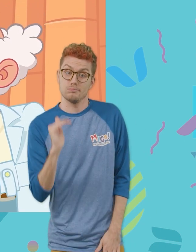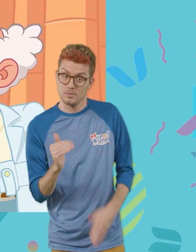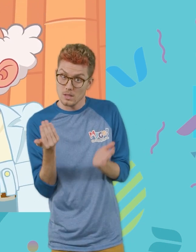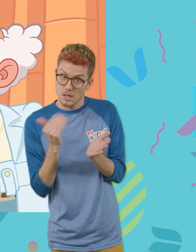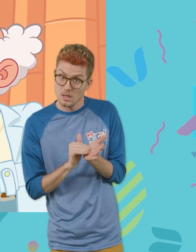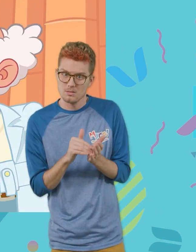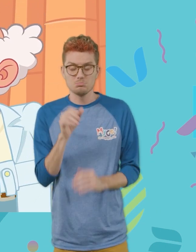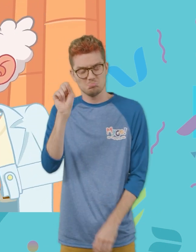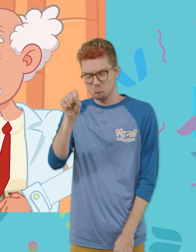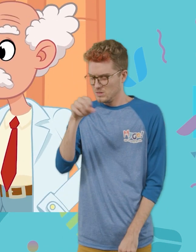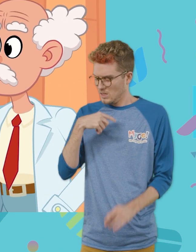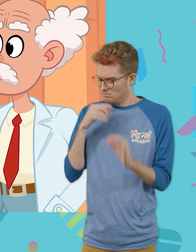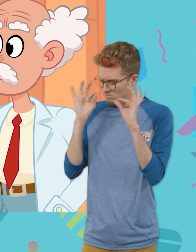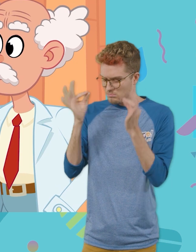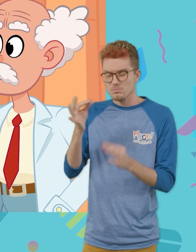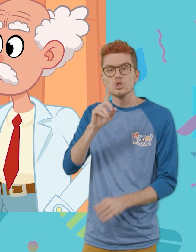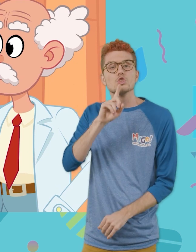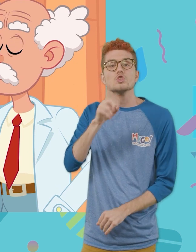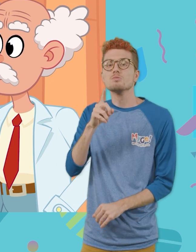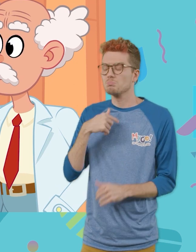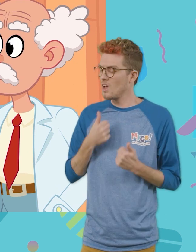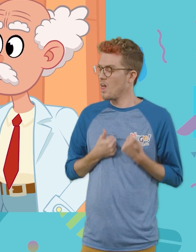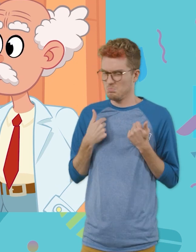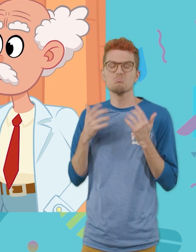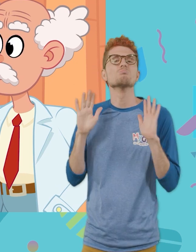again? I've never been so sure in my life!